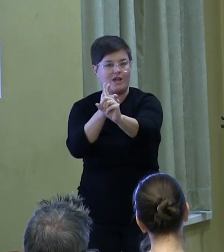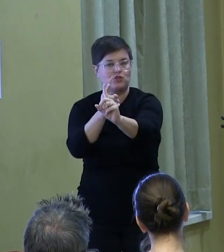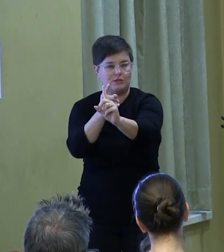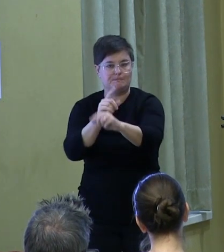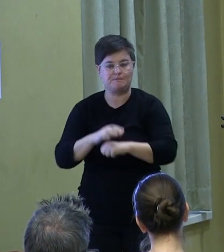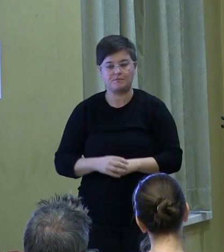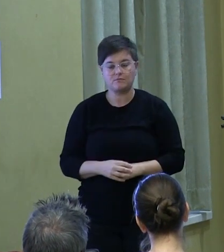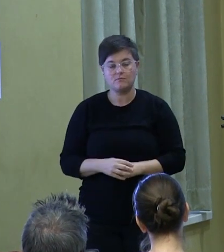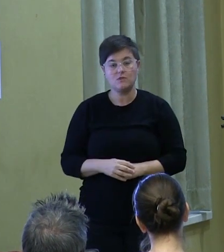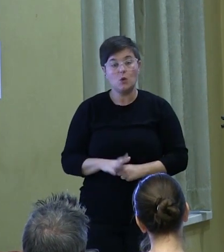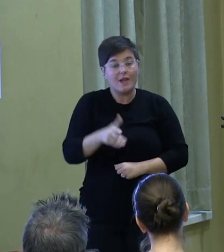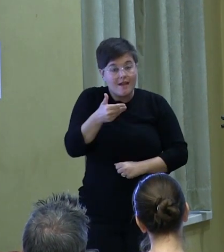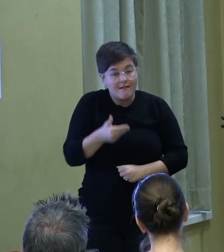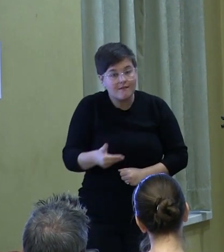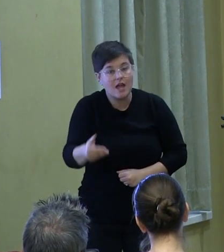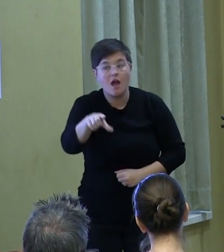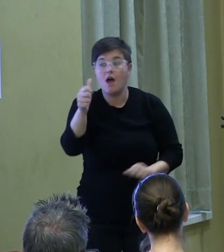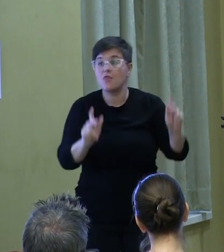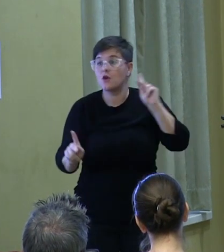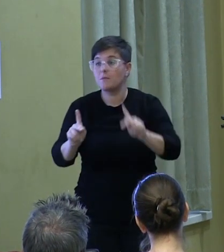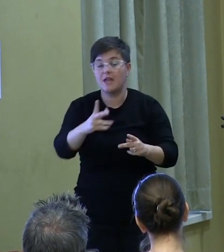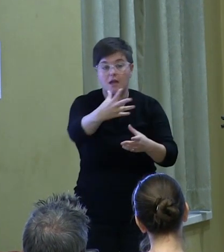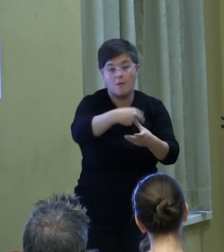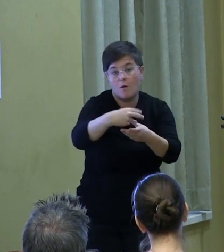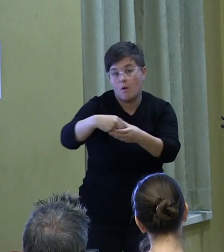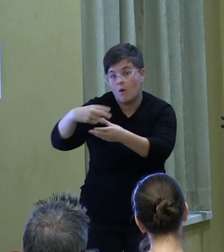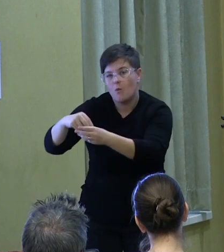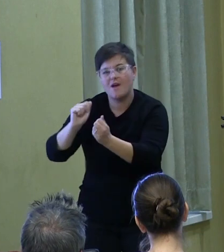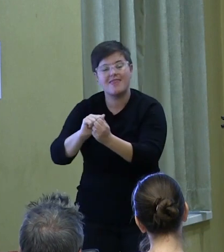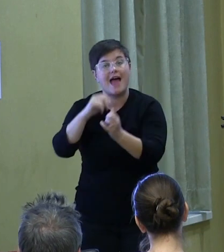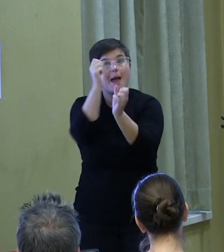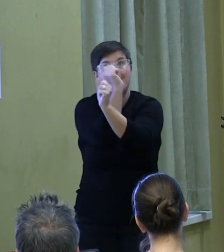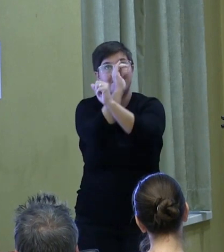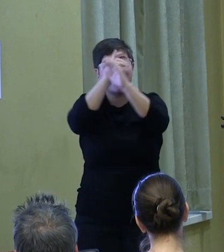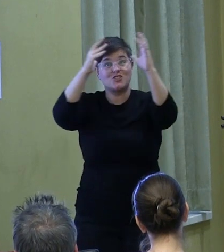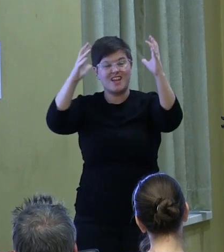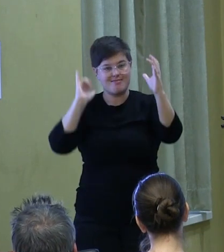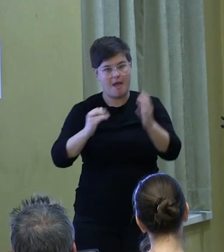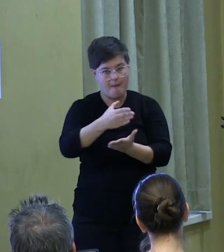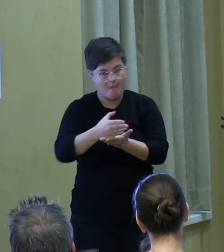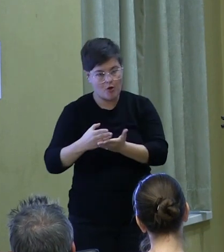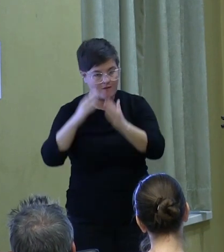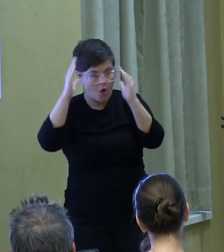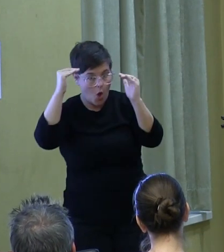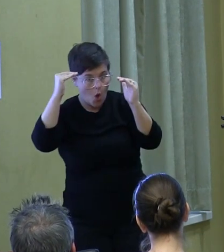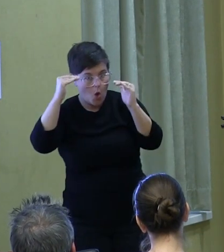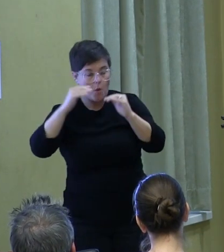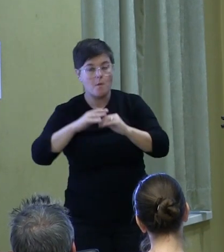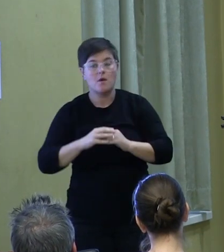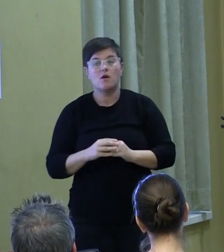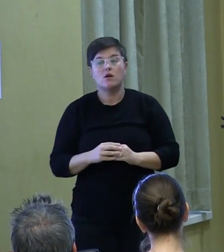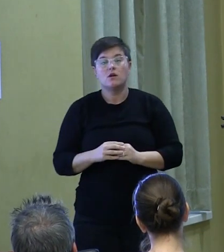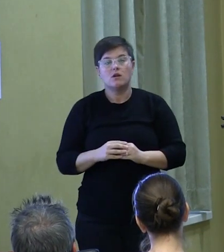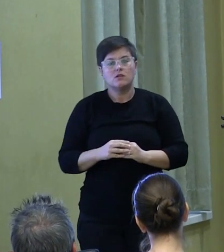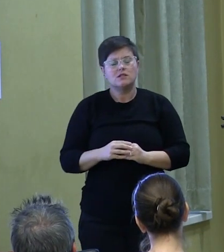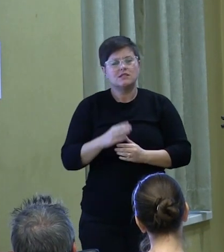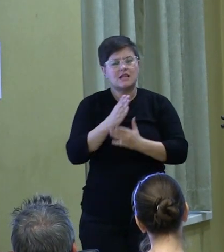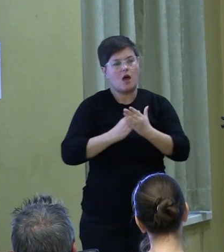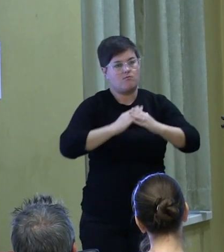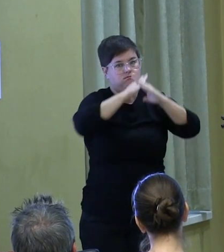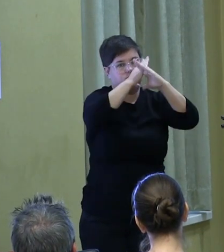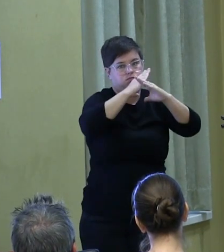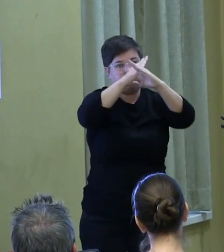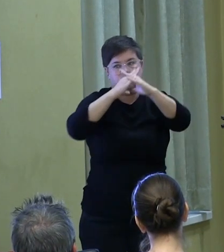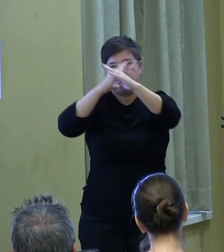Inviting others to engage in the imaginative parts of hope can help break down some of the walls